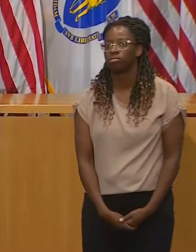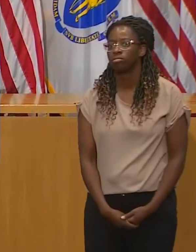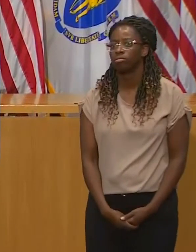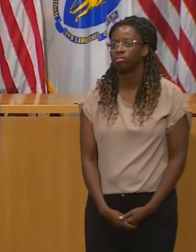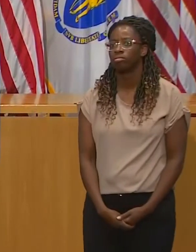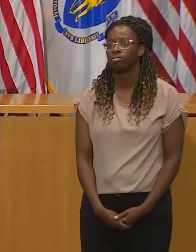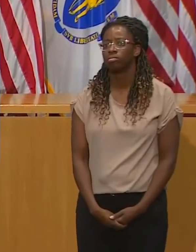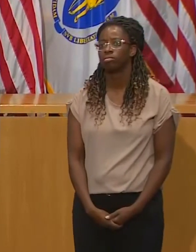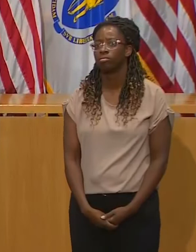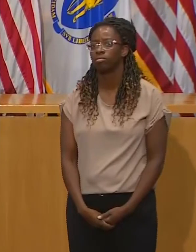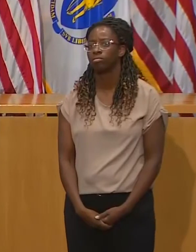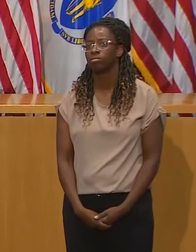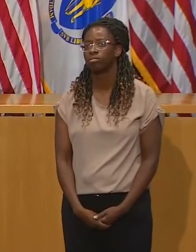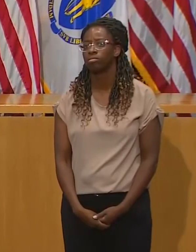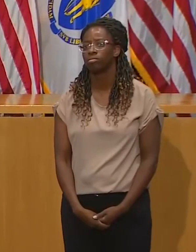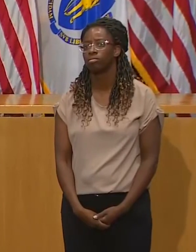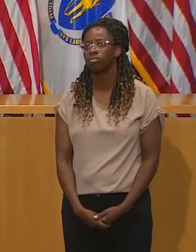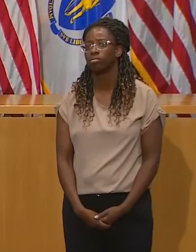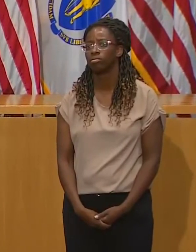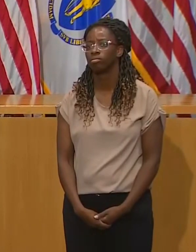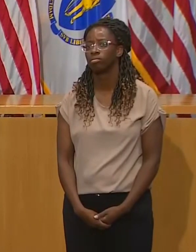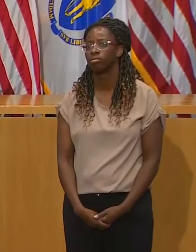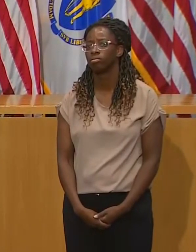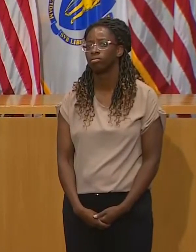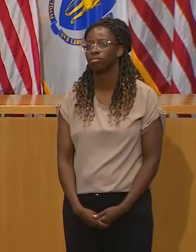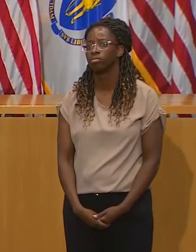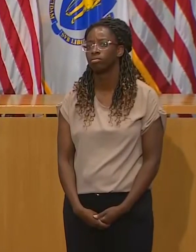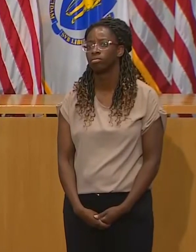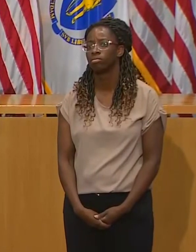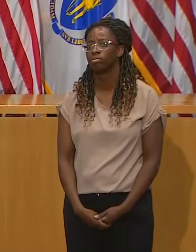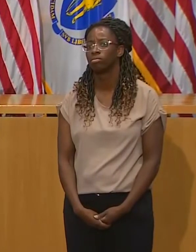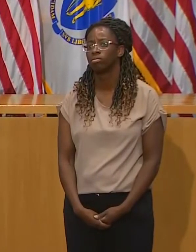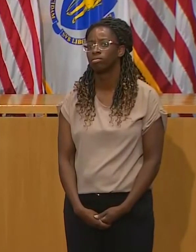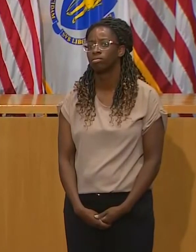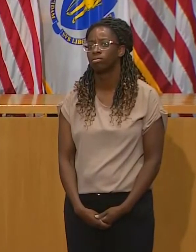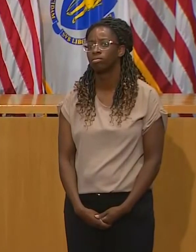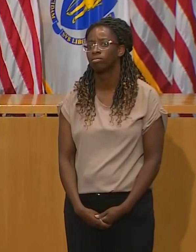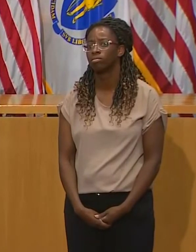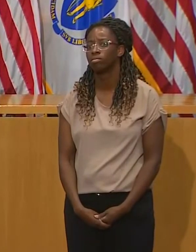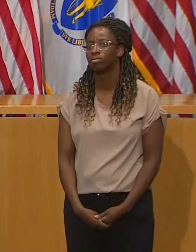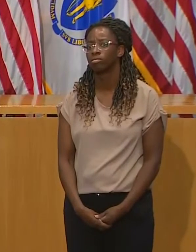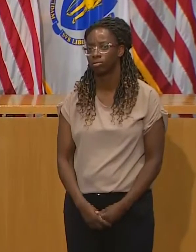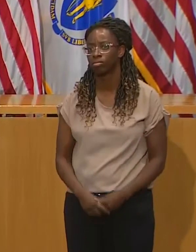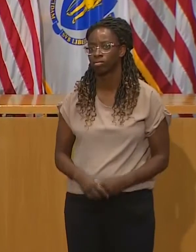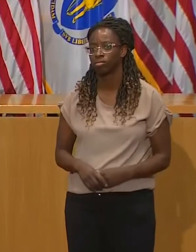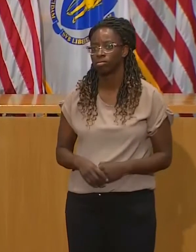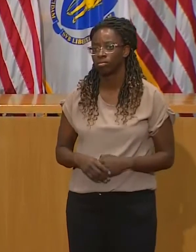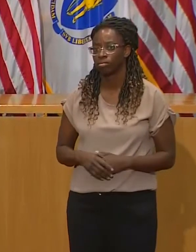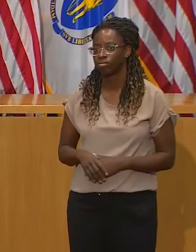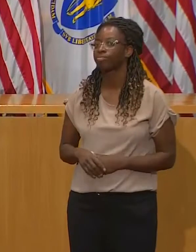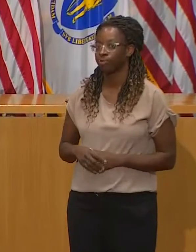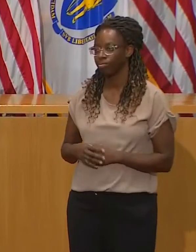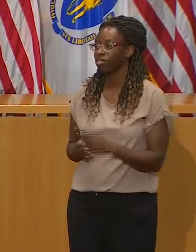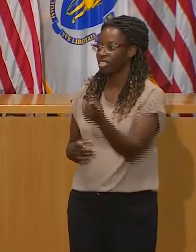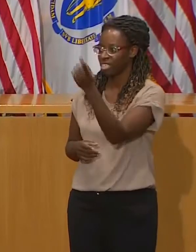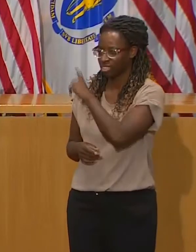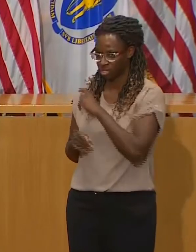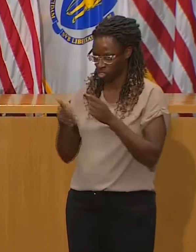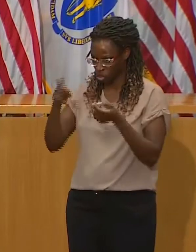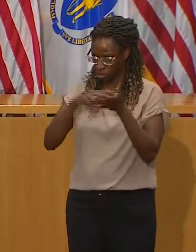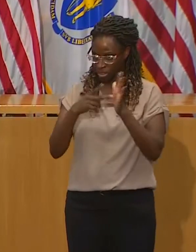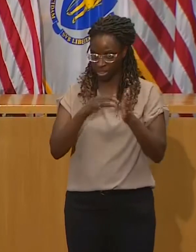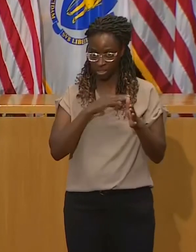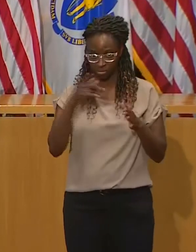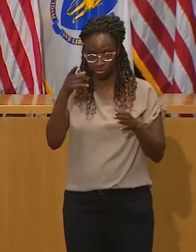said don't share utensils or food. So, I'm wondering how does that work? So, you know, what we're really trying to say is don't share your plates. You know,